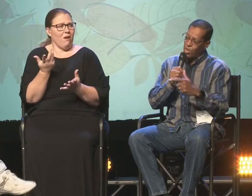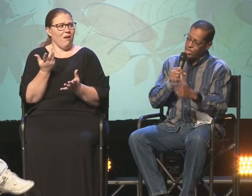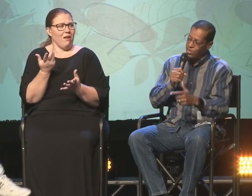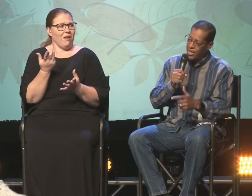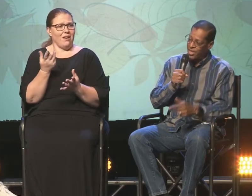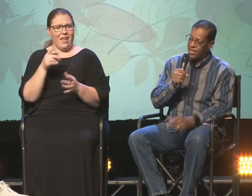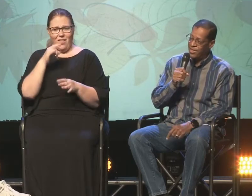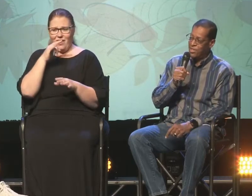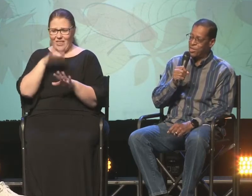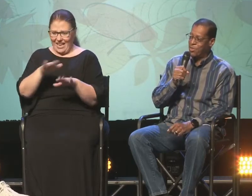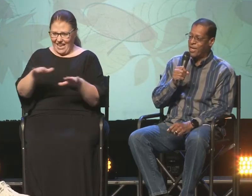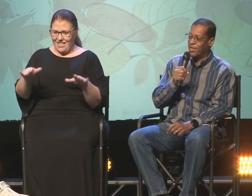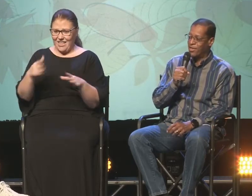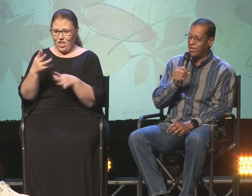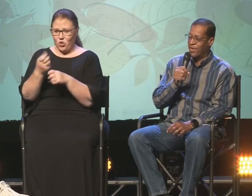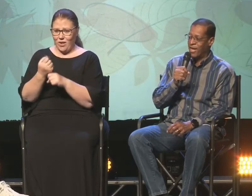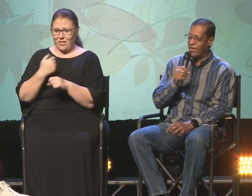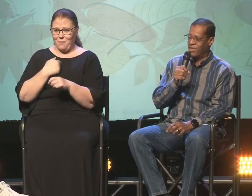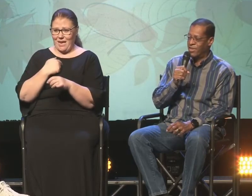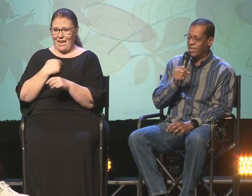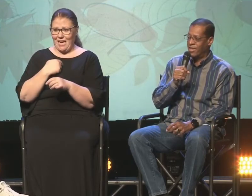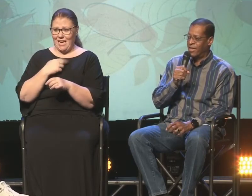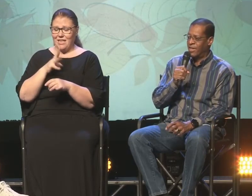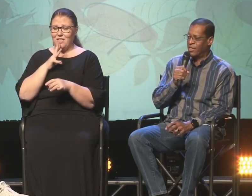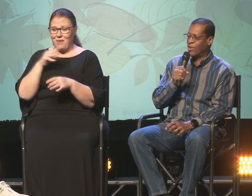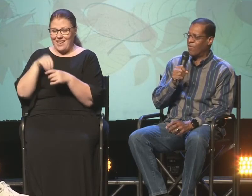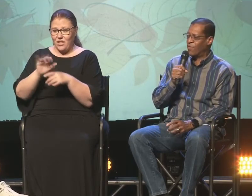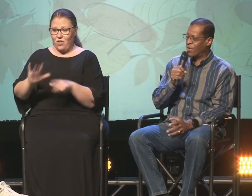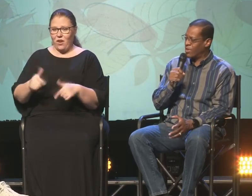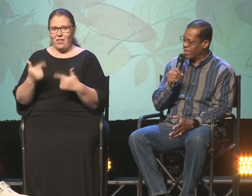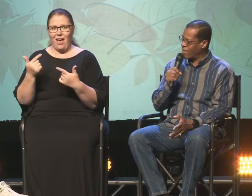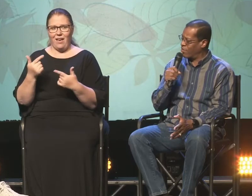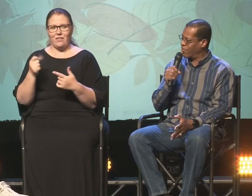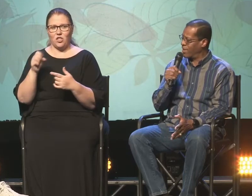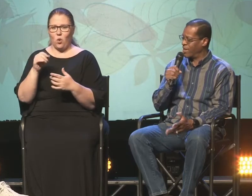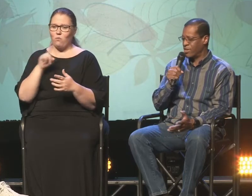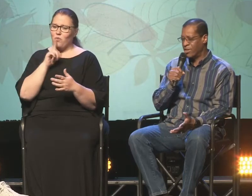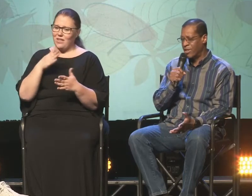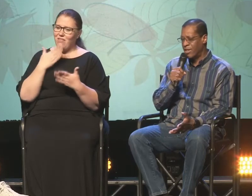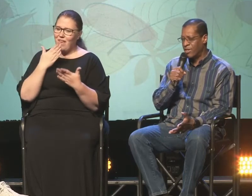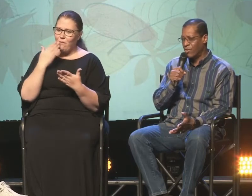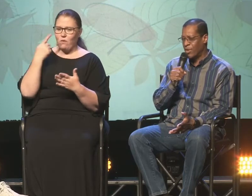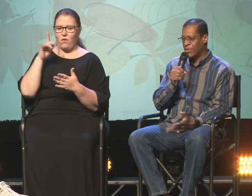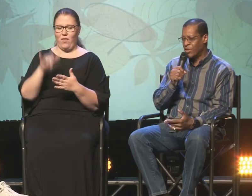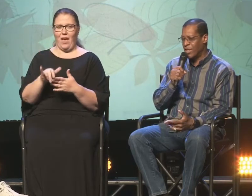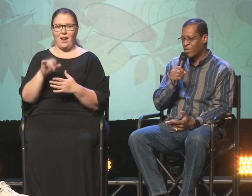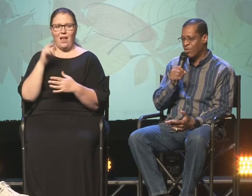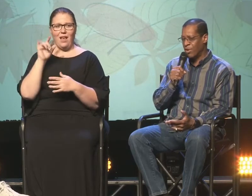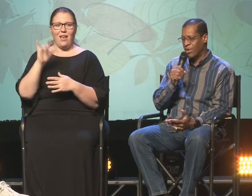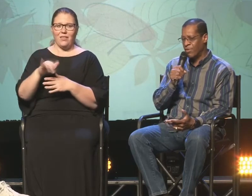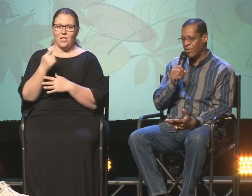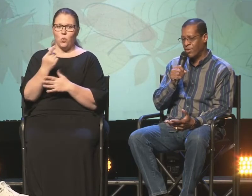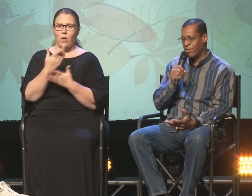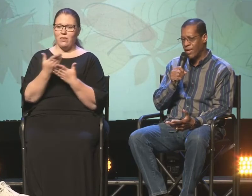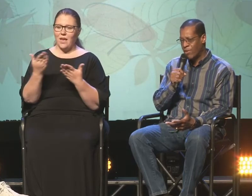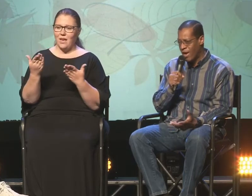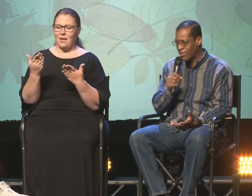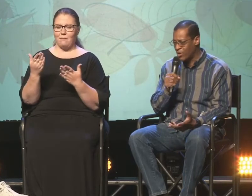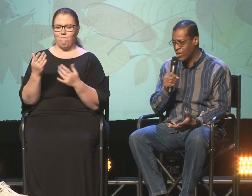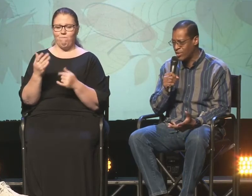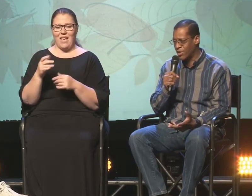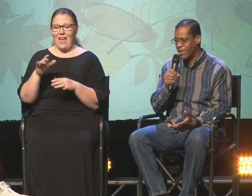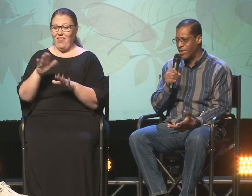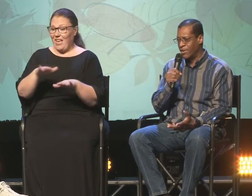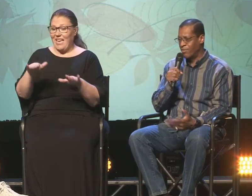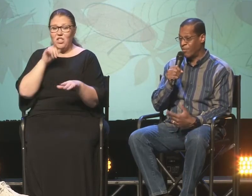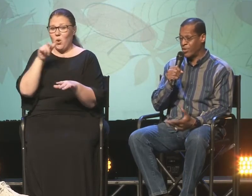trust me to speak into their lives. And so I'm very thankful for that. It's, it's one of those things where they don't have